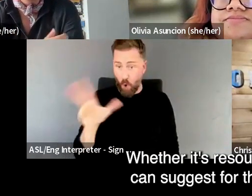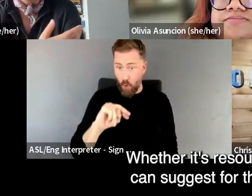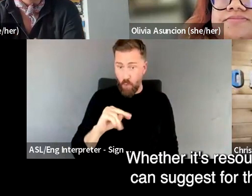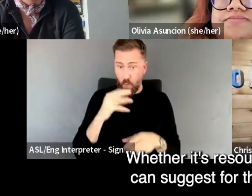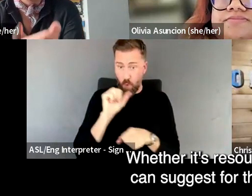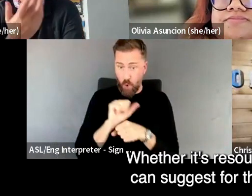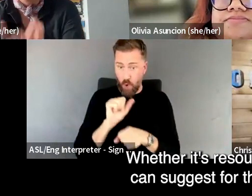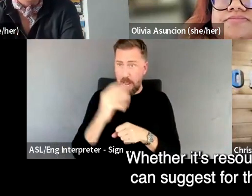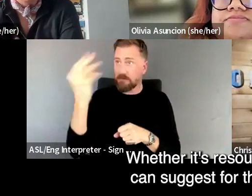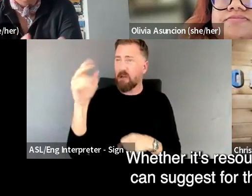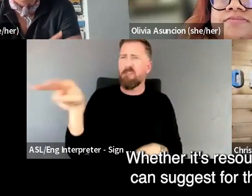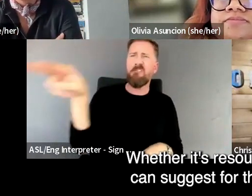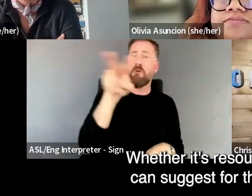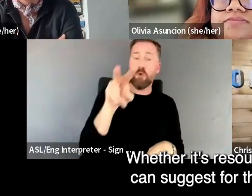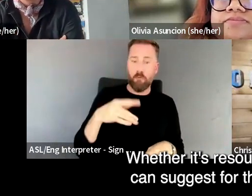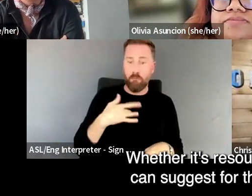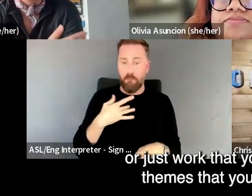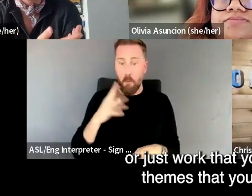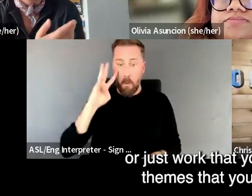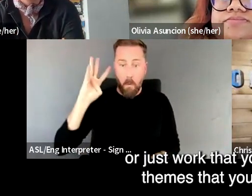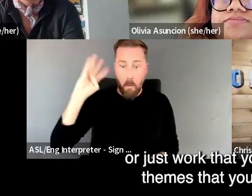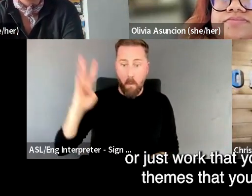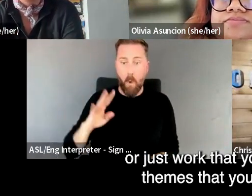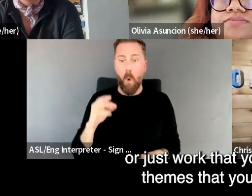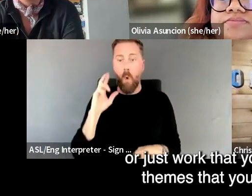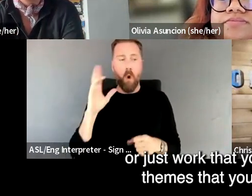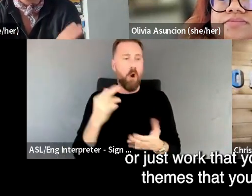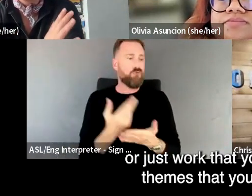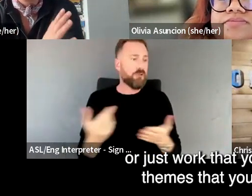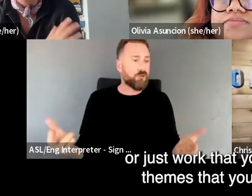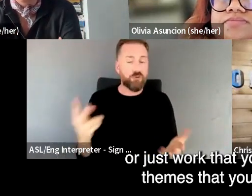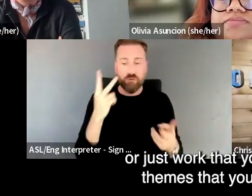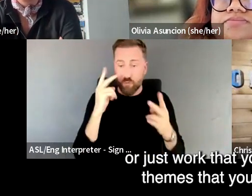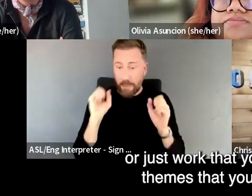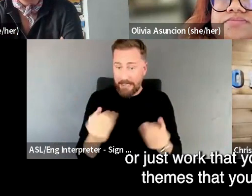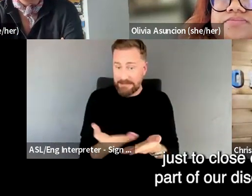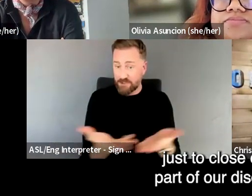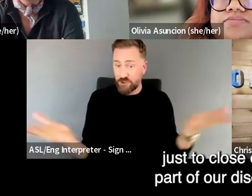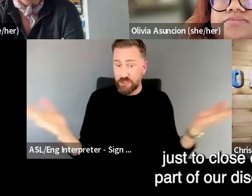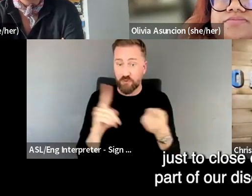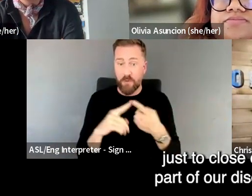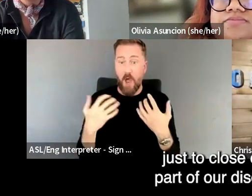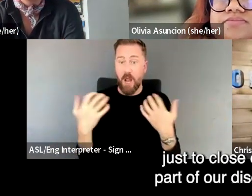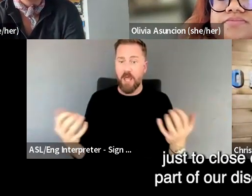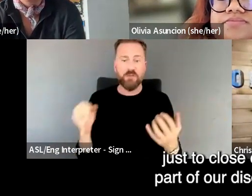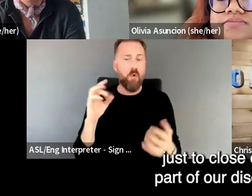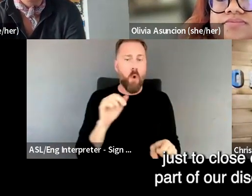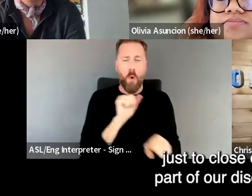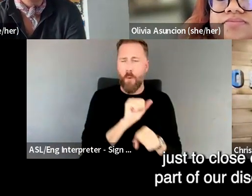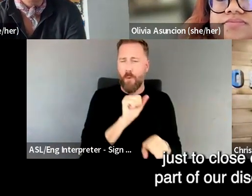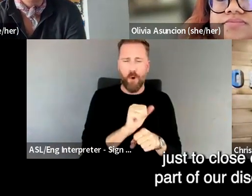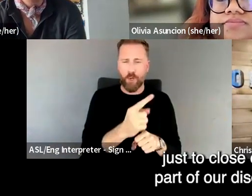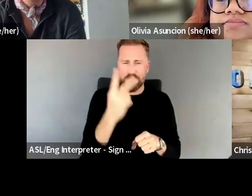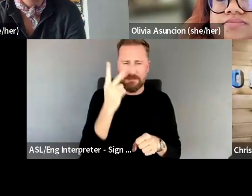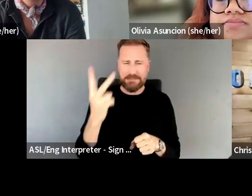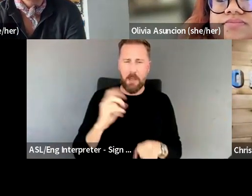Um, whether it's resources that we can suggest for the audience or just work that you're seeing themes that you're seeing, um, just to, to close out this part of